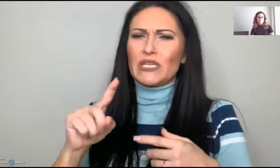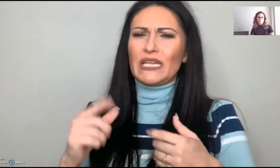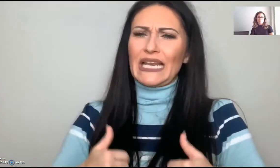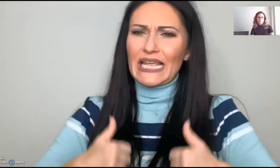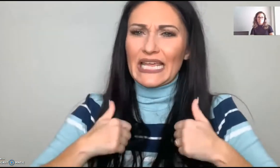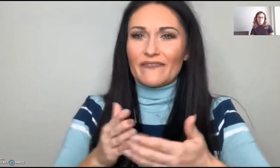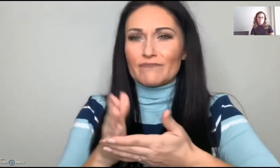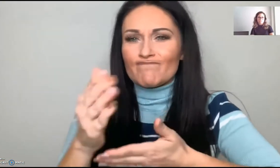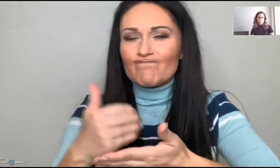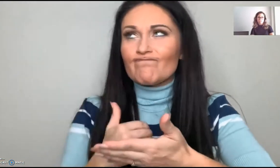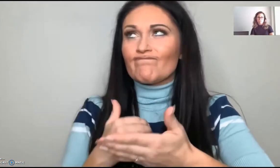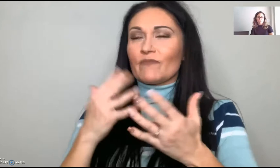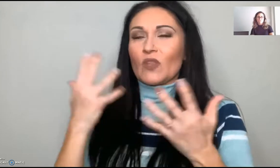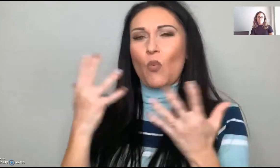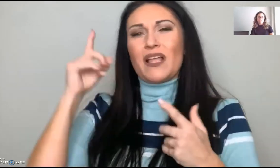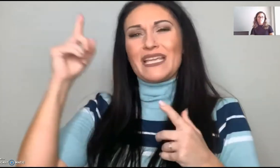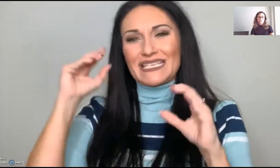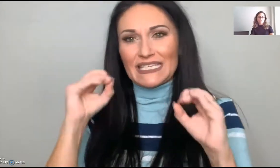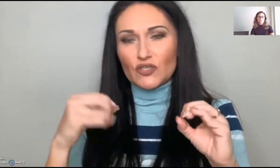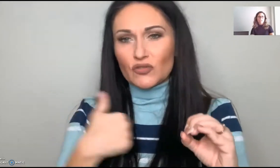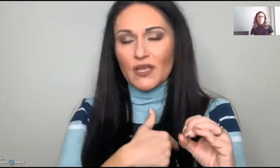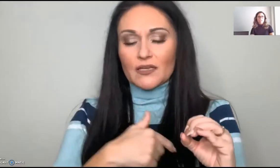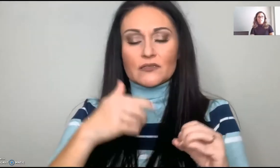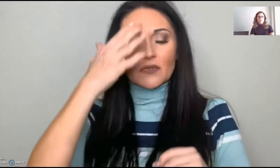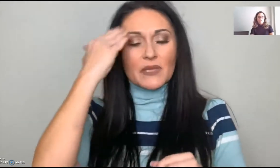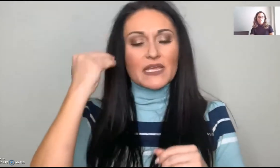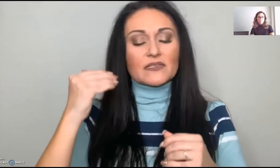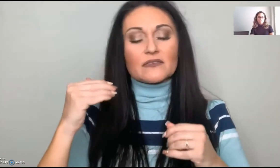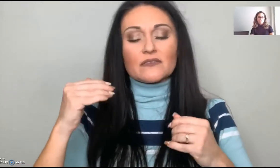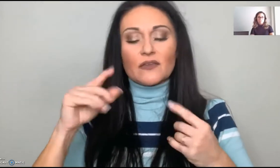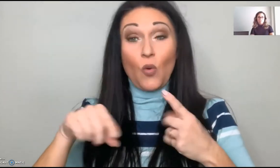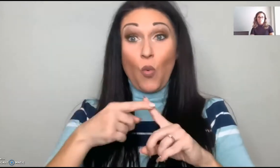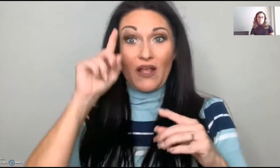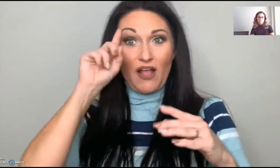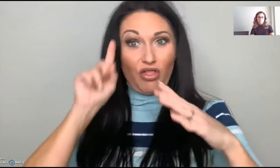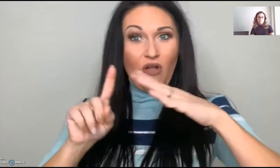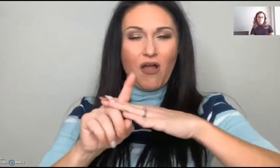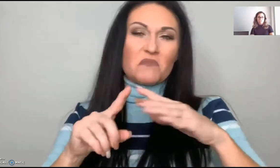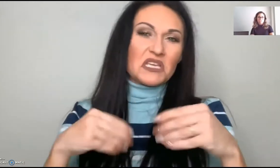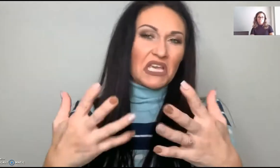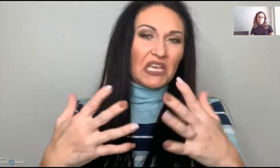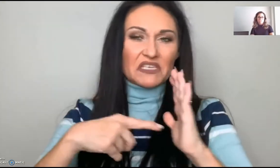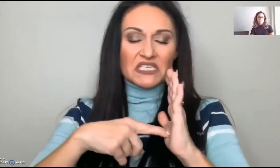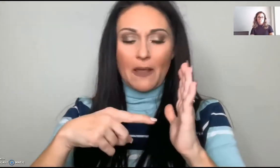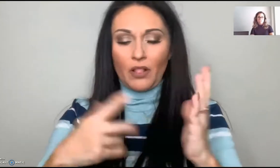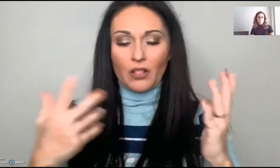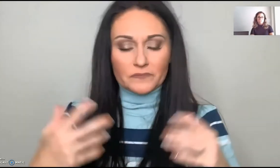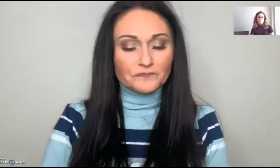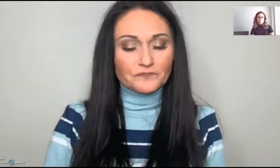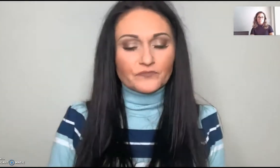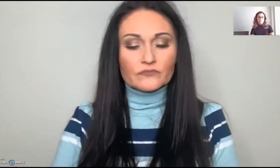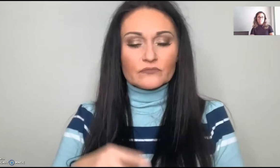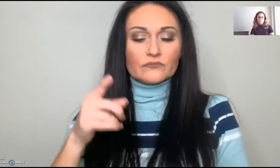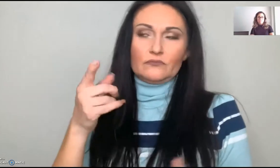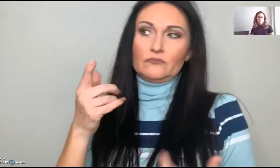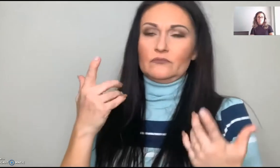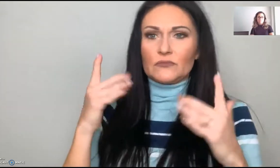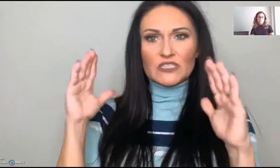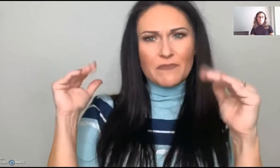and you're not rooted in God, you have to read his word and understand his teachings. Because if thoughts come up, like,